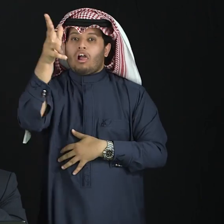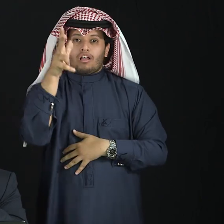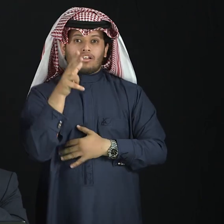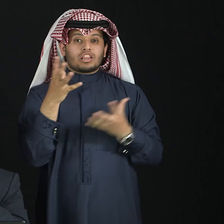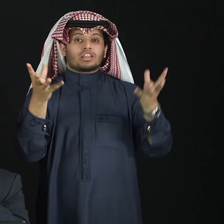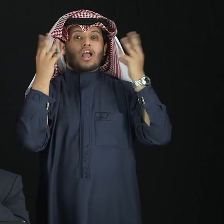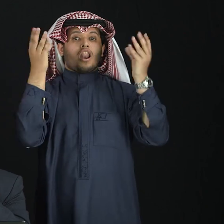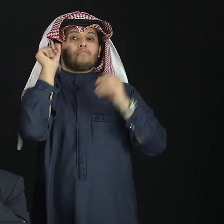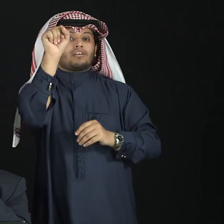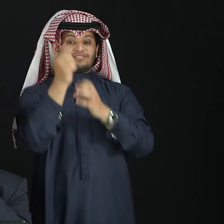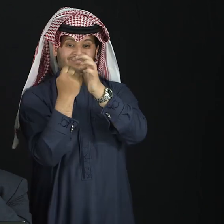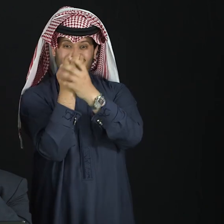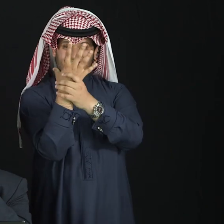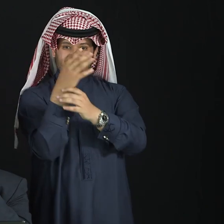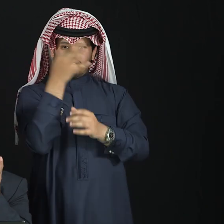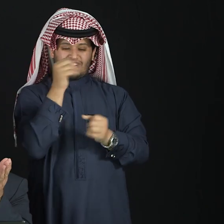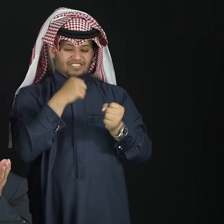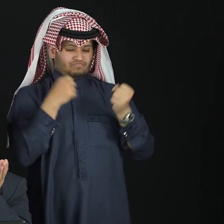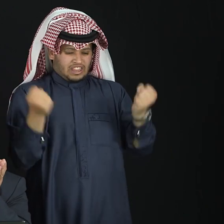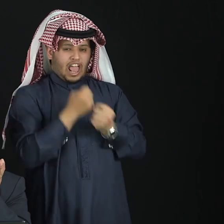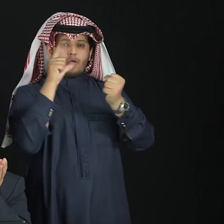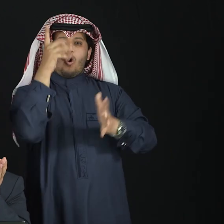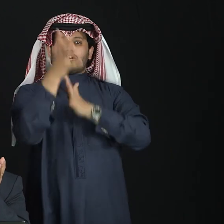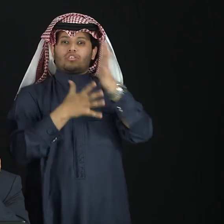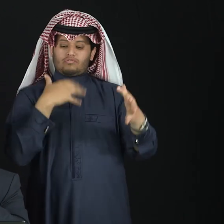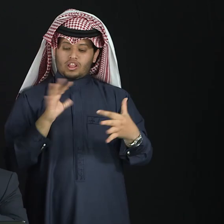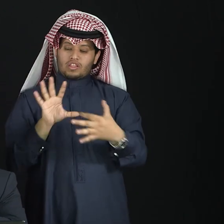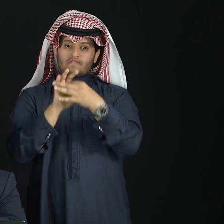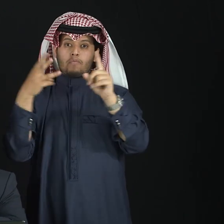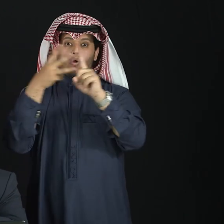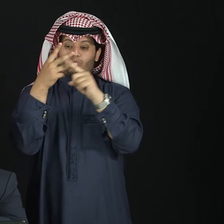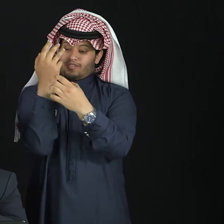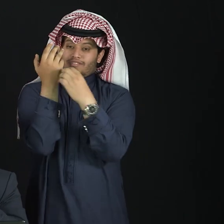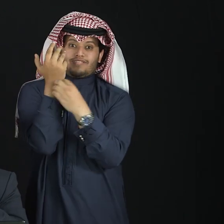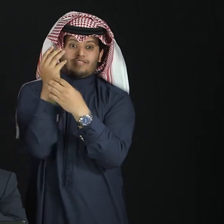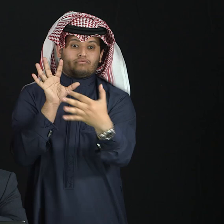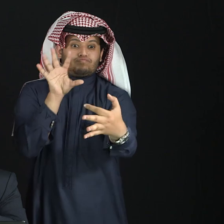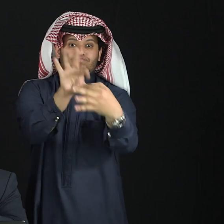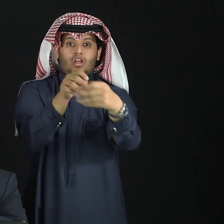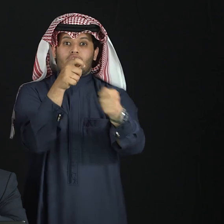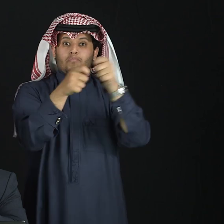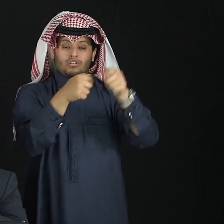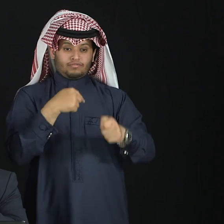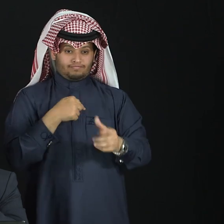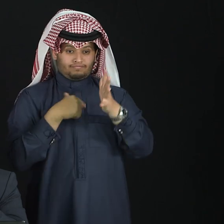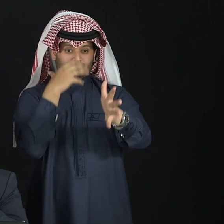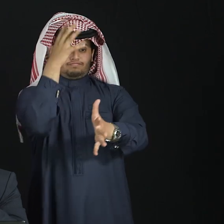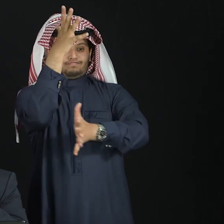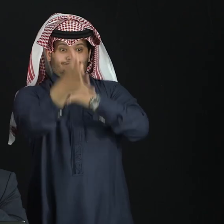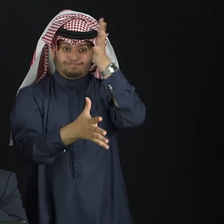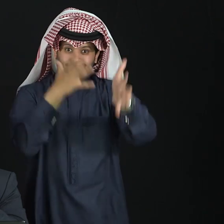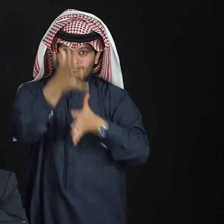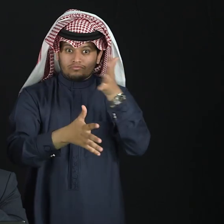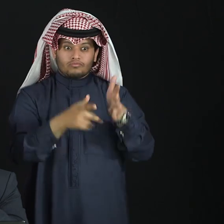these signs via Bluetooth to a computer. That computer will